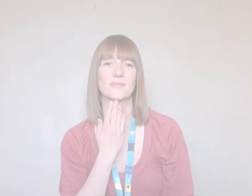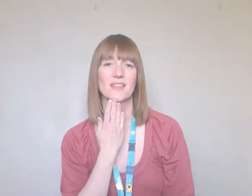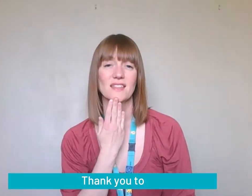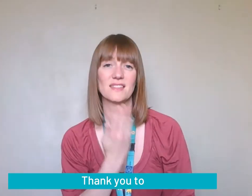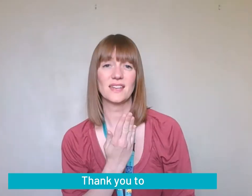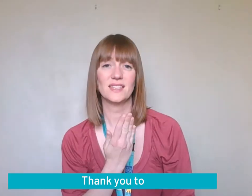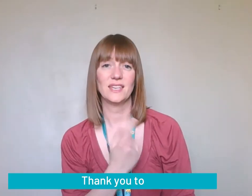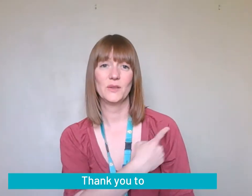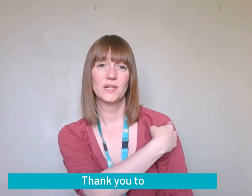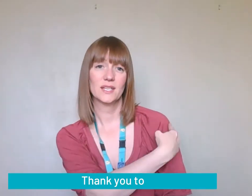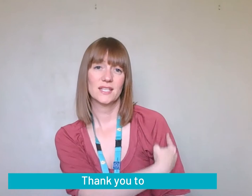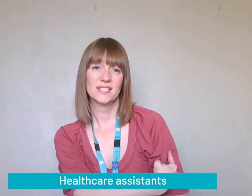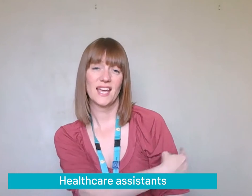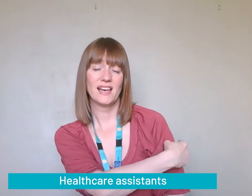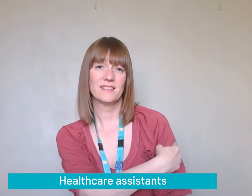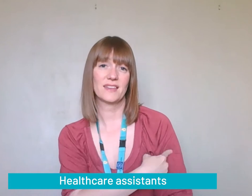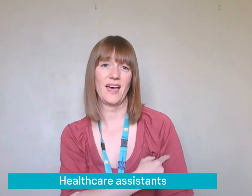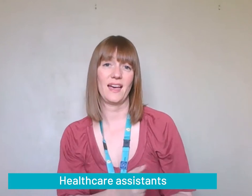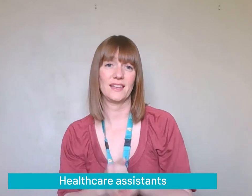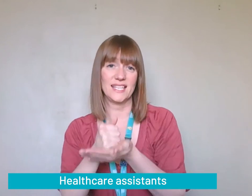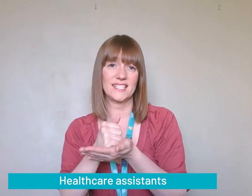Thank you to healthcare assistants.